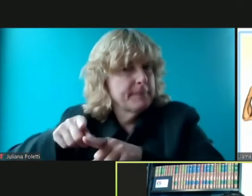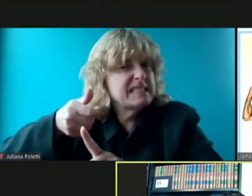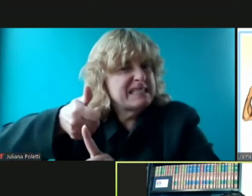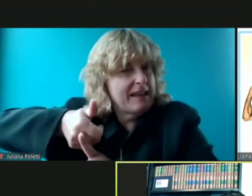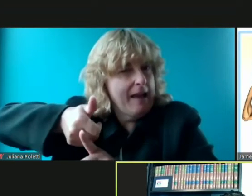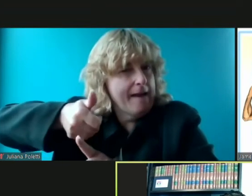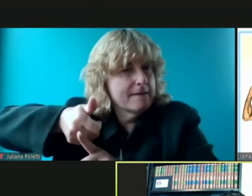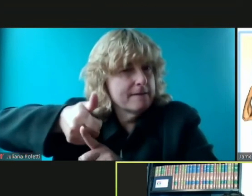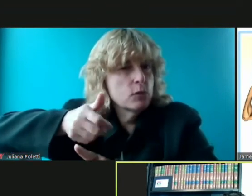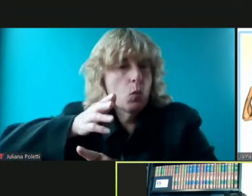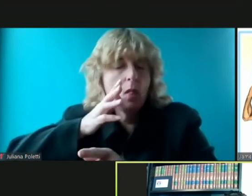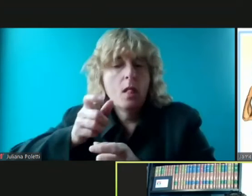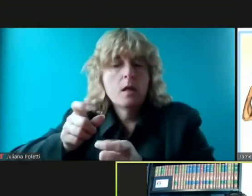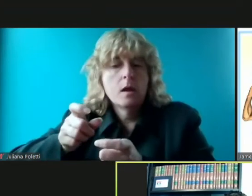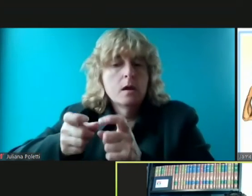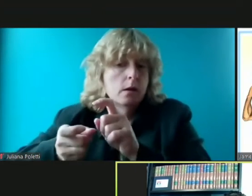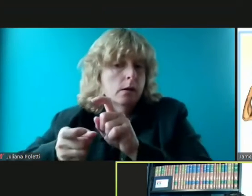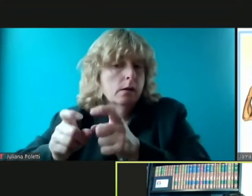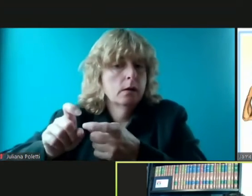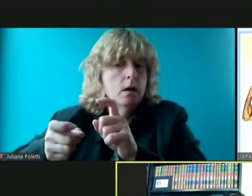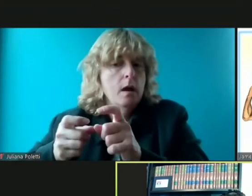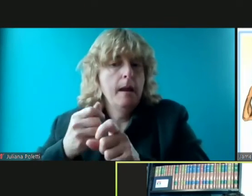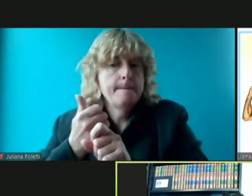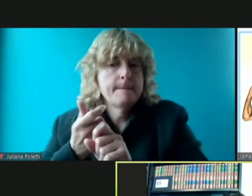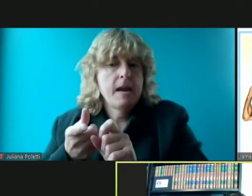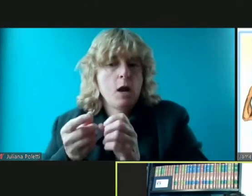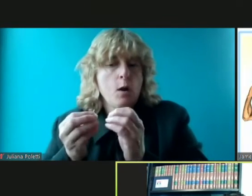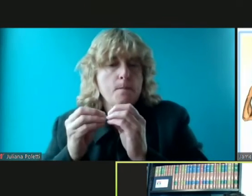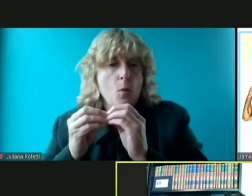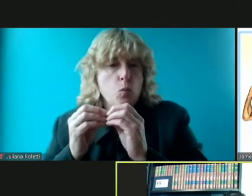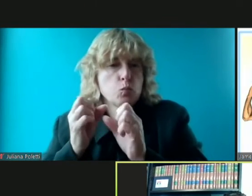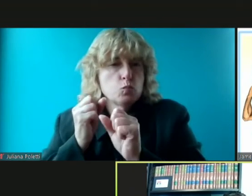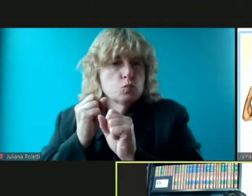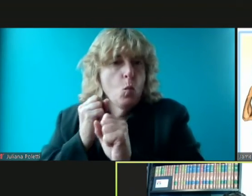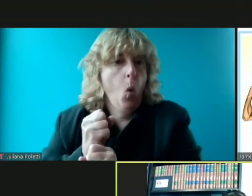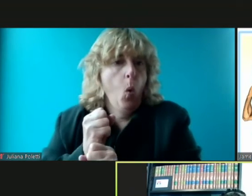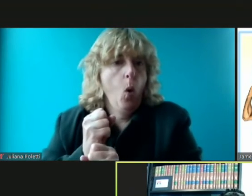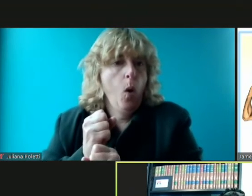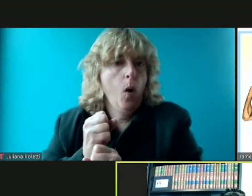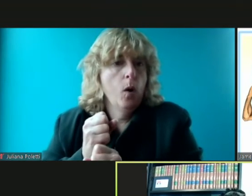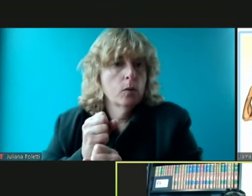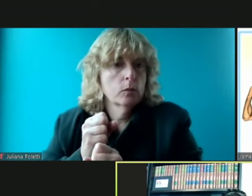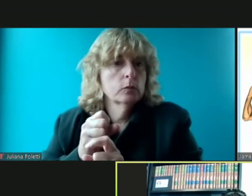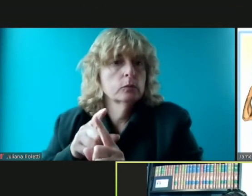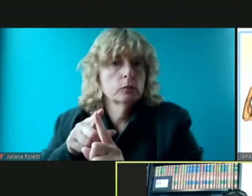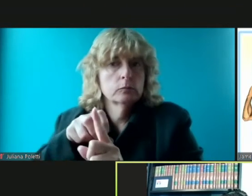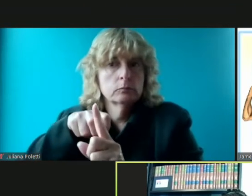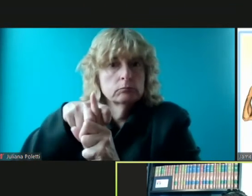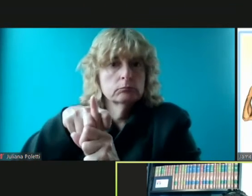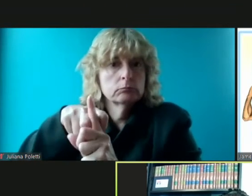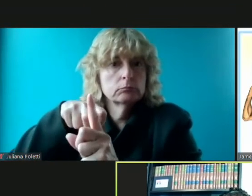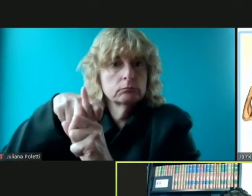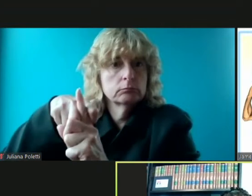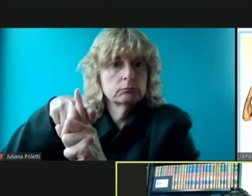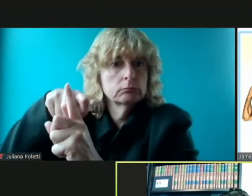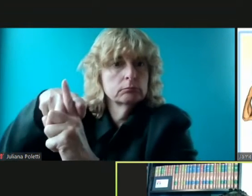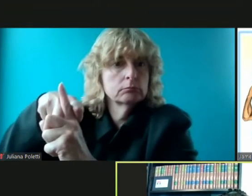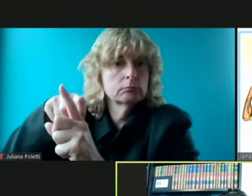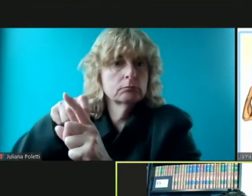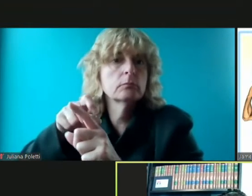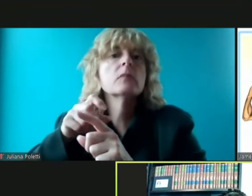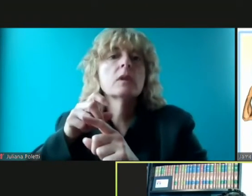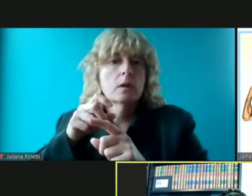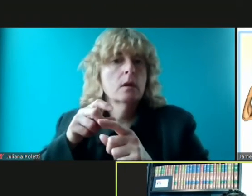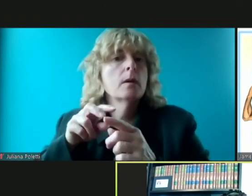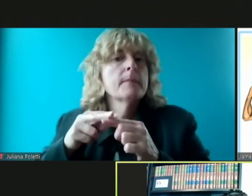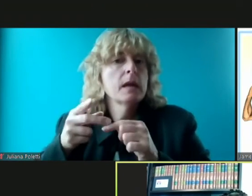that makes the virus more fit to do what it has to do to reproduce so that's what you hear when you hear